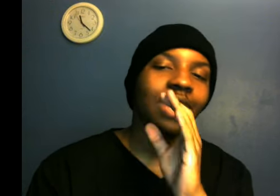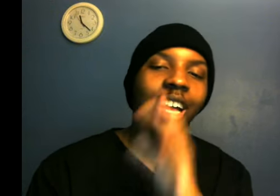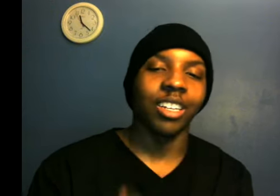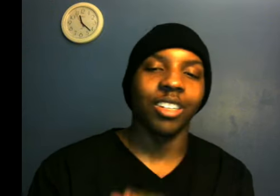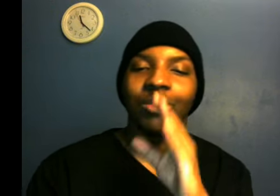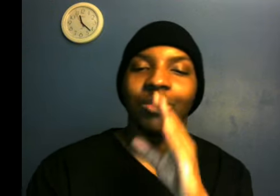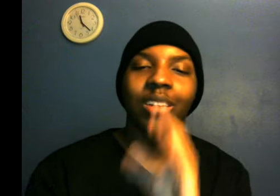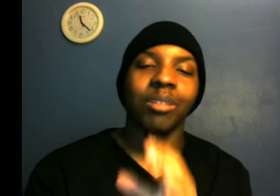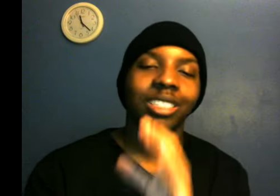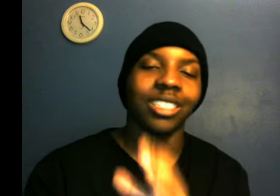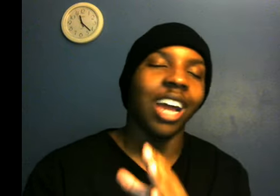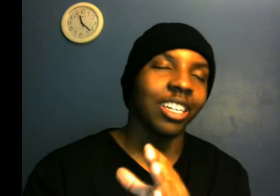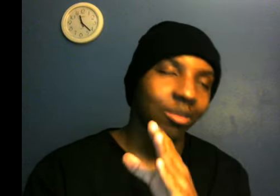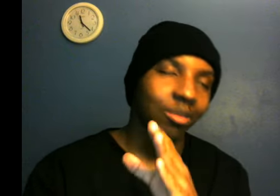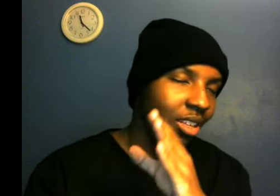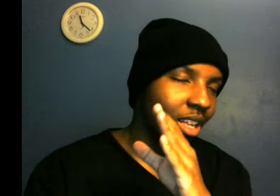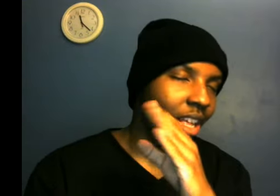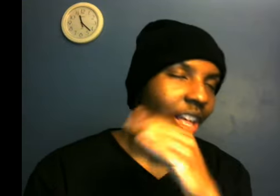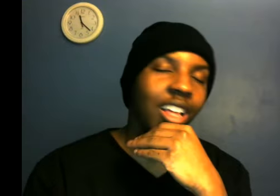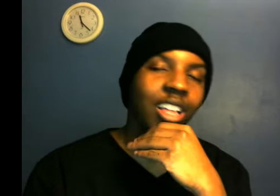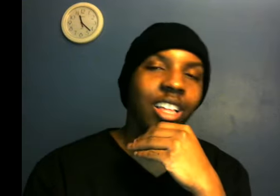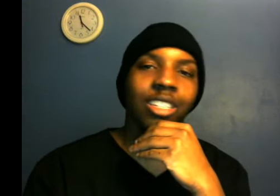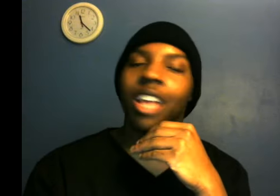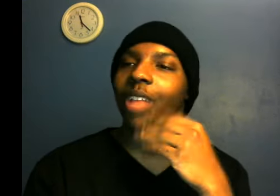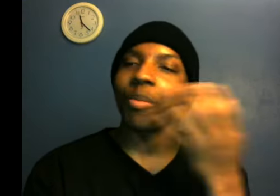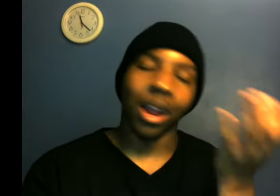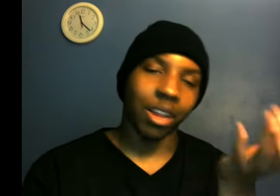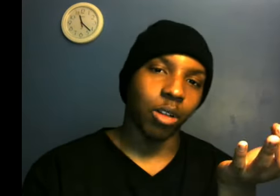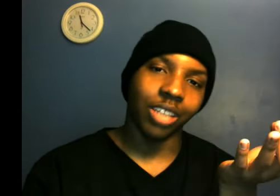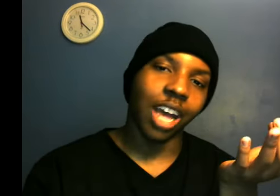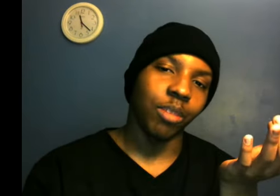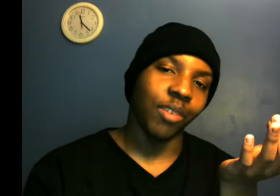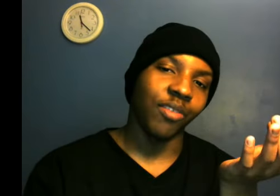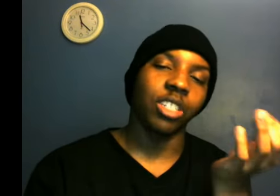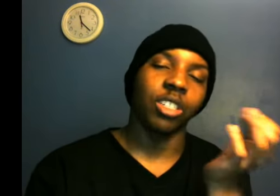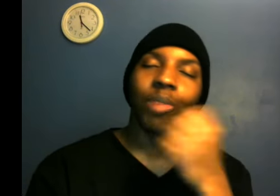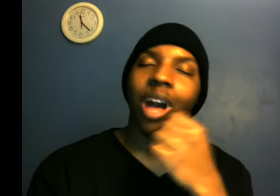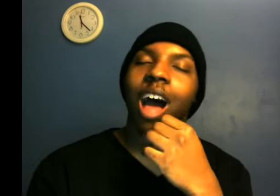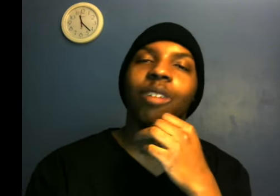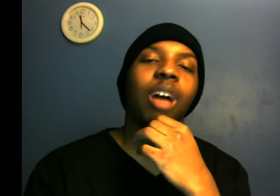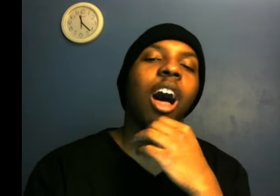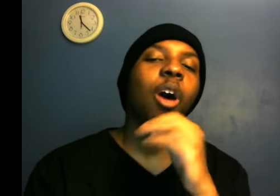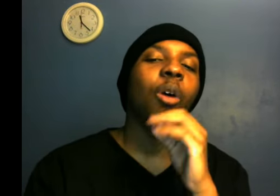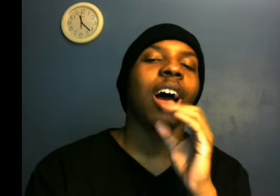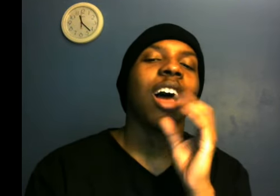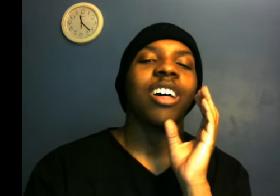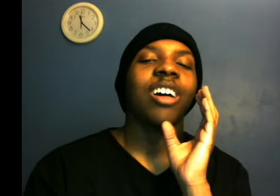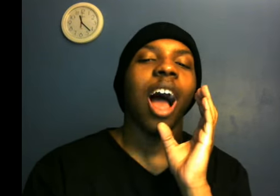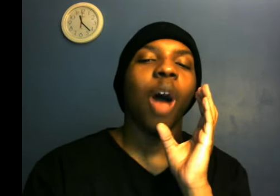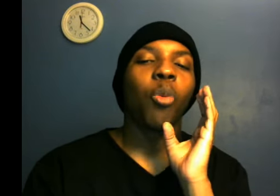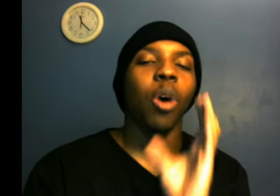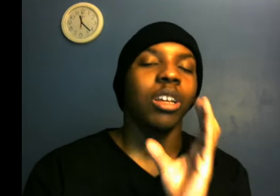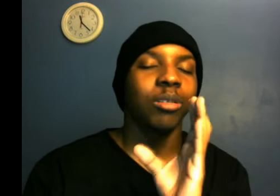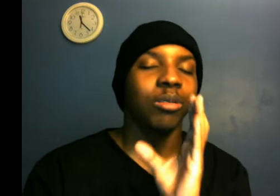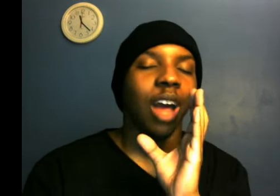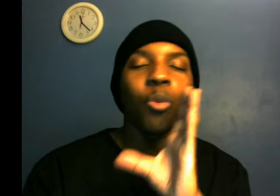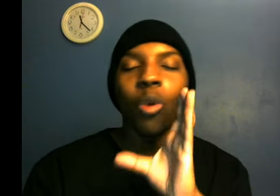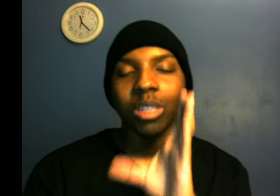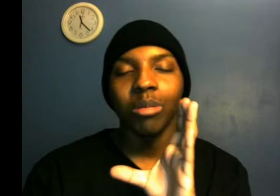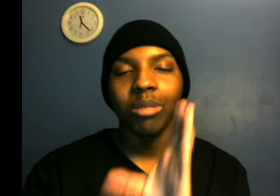side of them not signing him. They probably going to sign him eventually. But I want them to